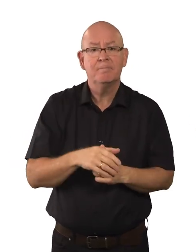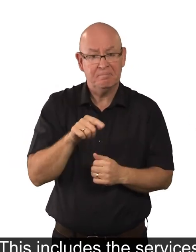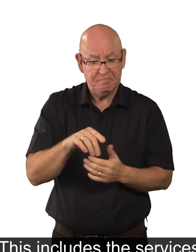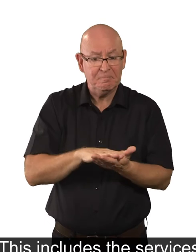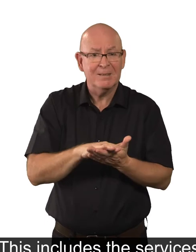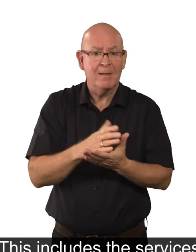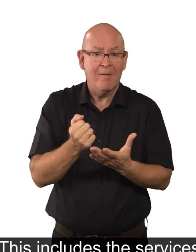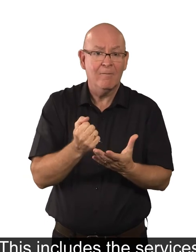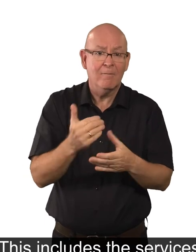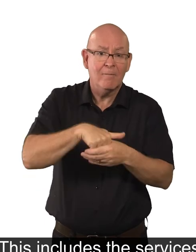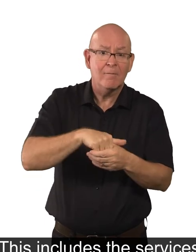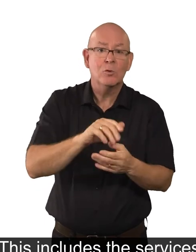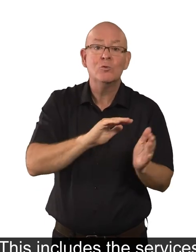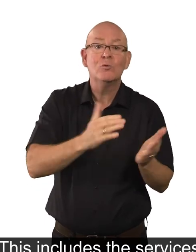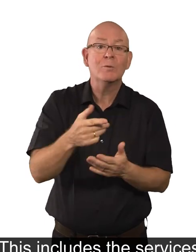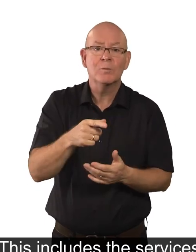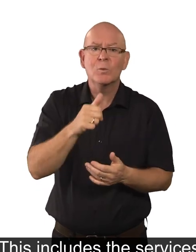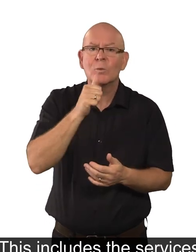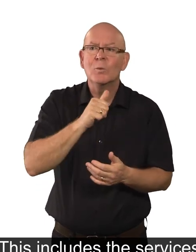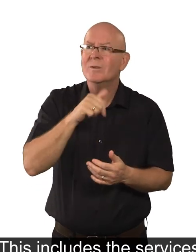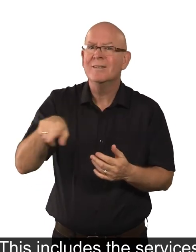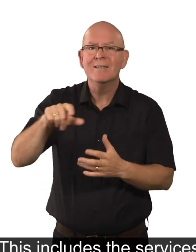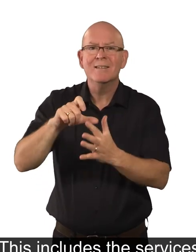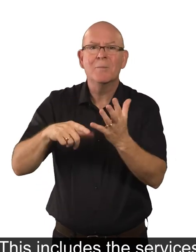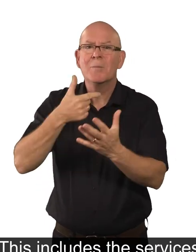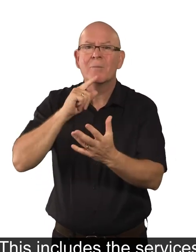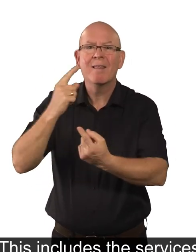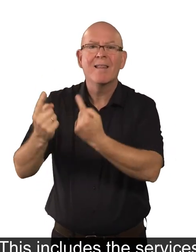This includes the services that are used by disabled people.